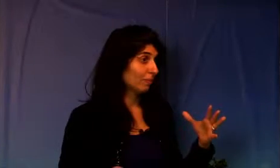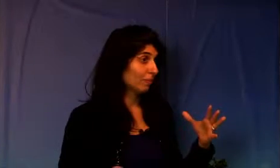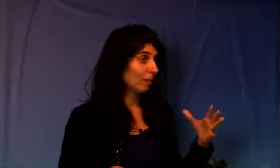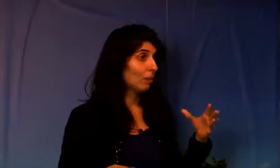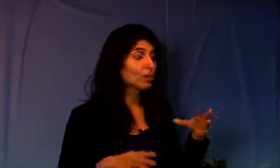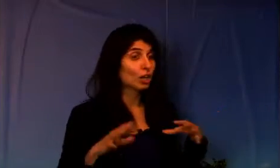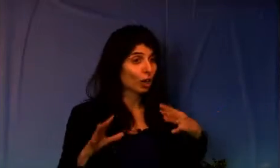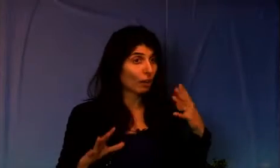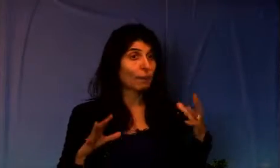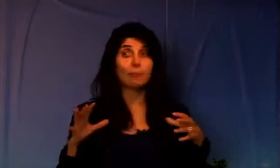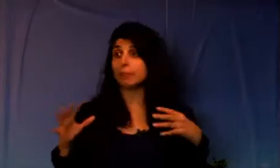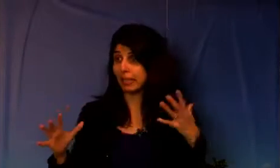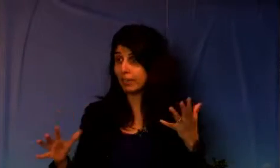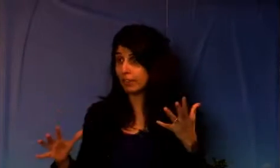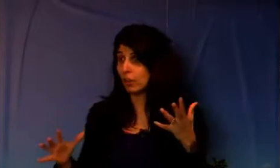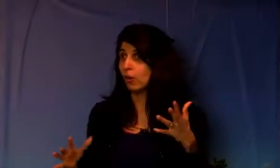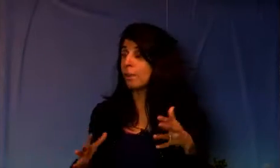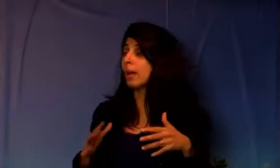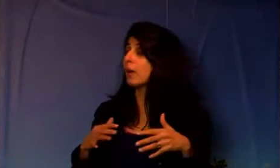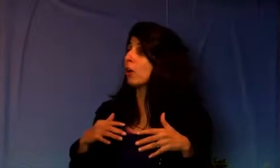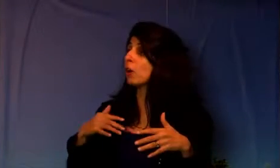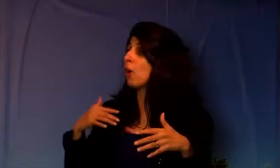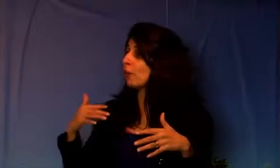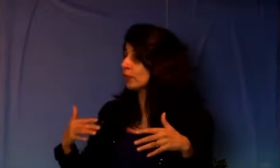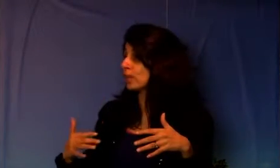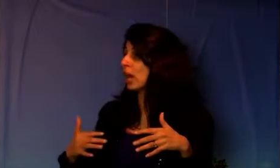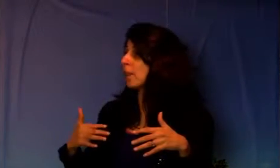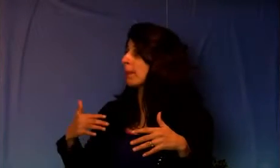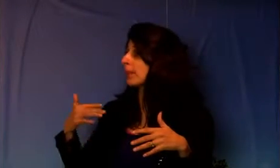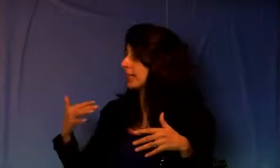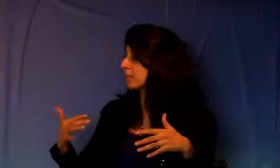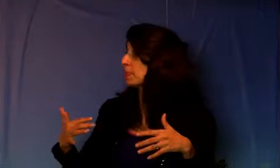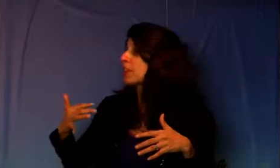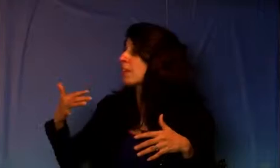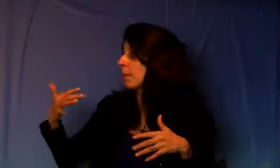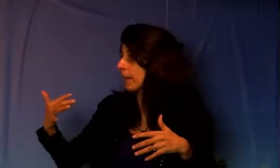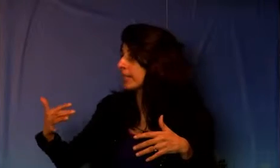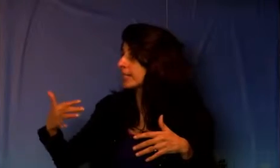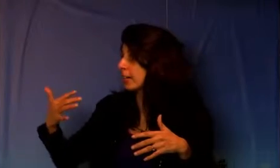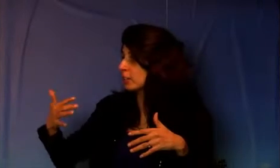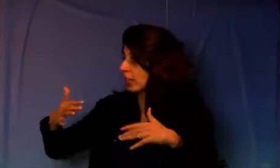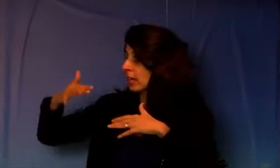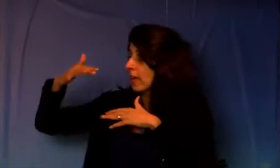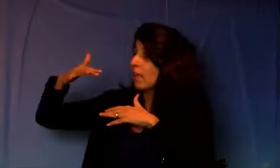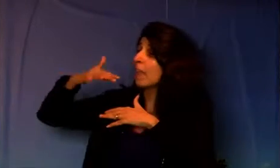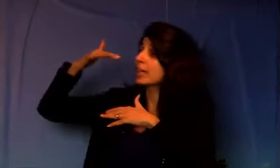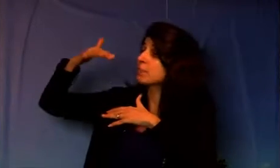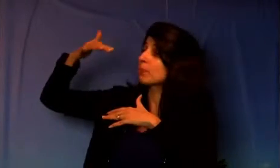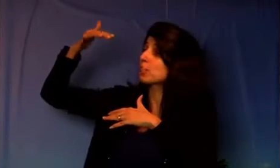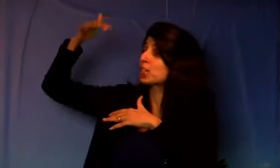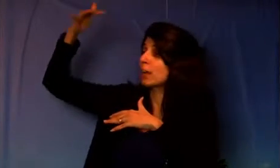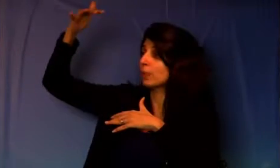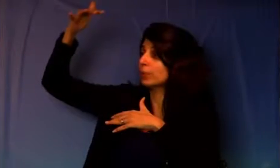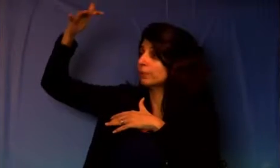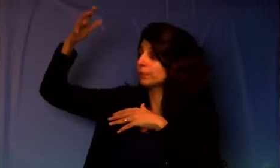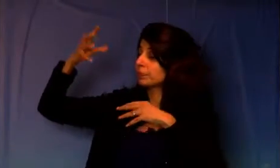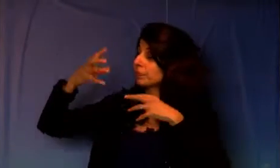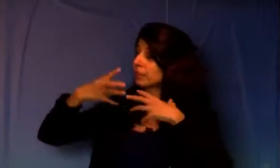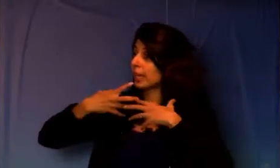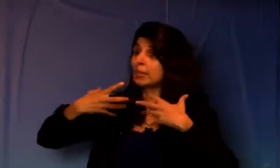Right? Which a lot of people believe, or over time, I'd like to believe that money is an energy. That's more general, and